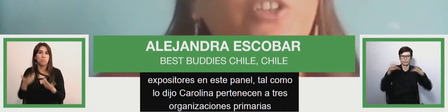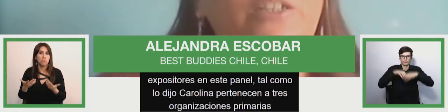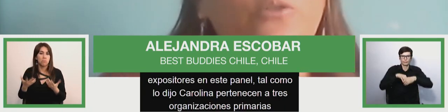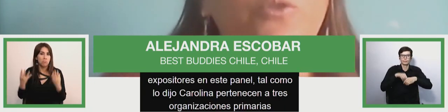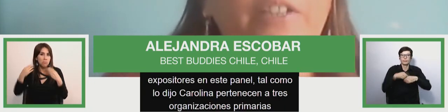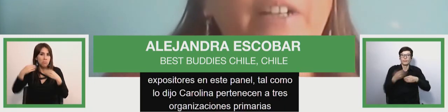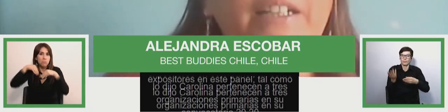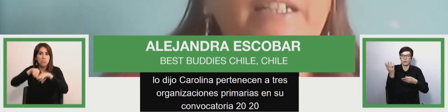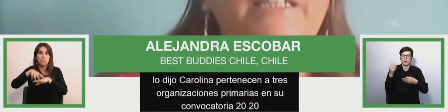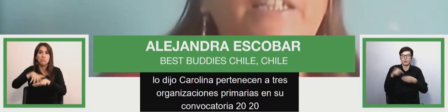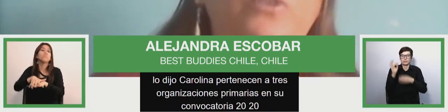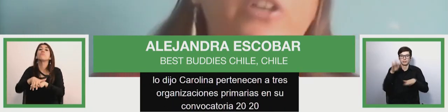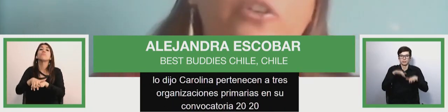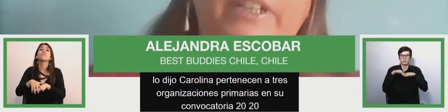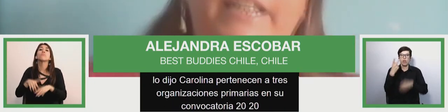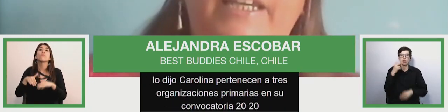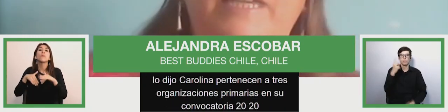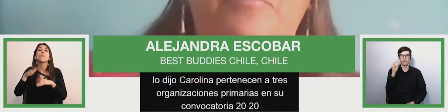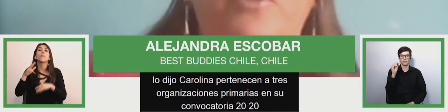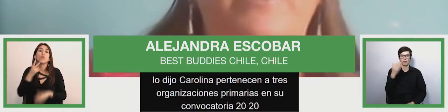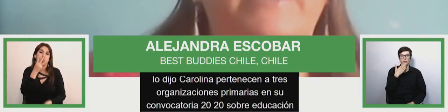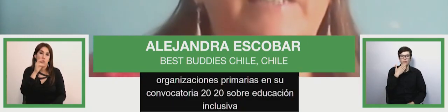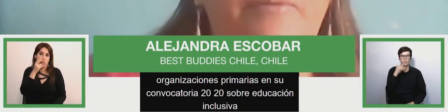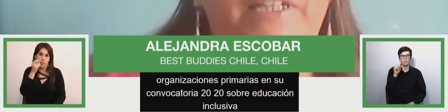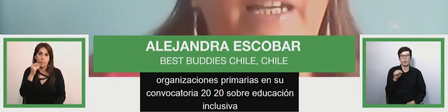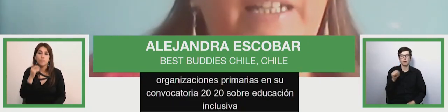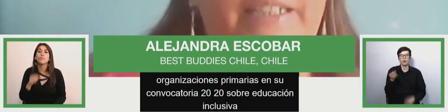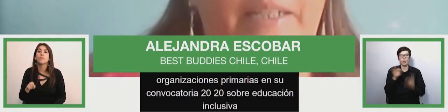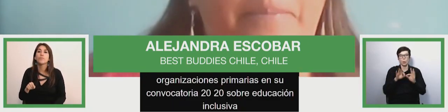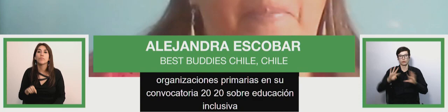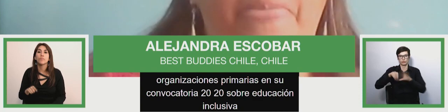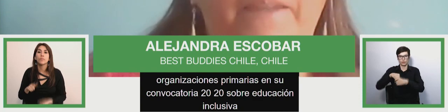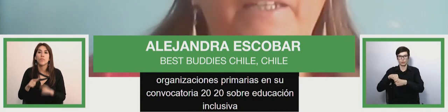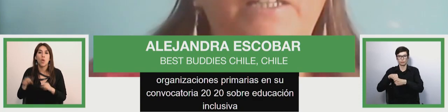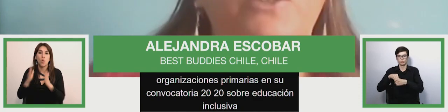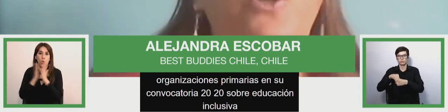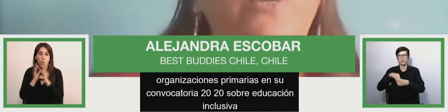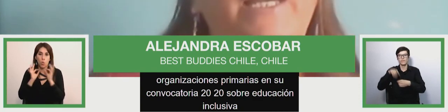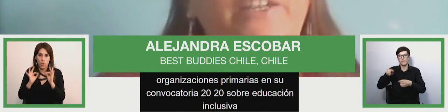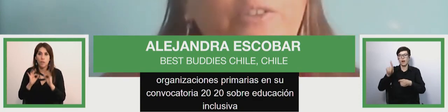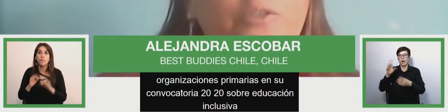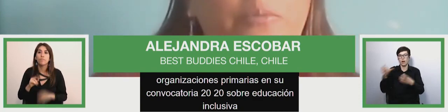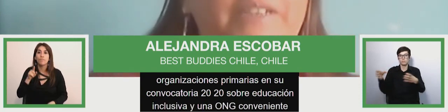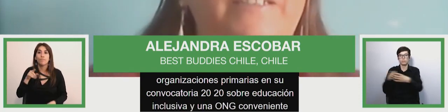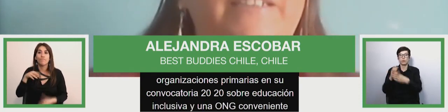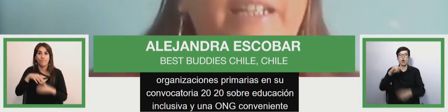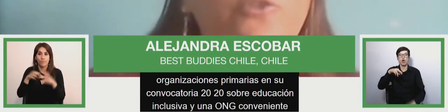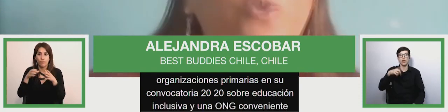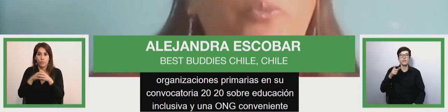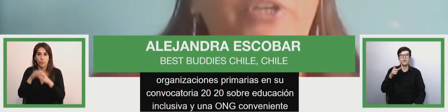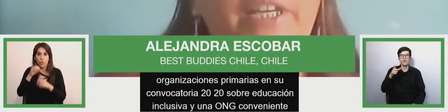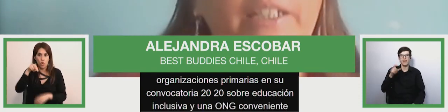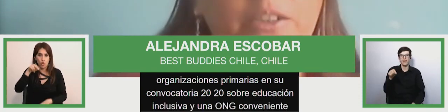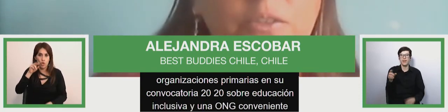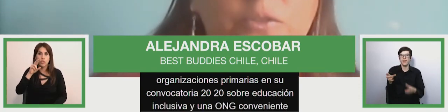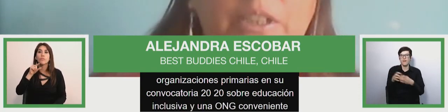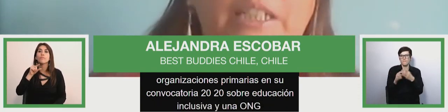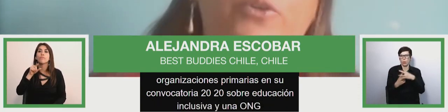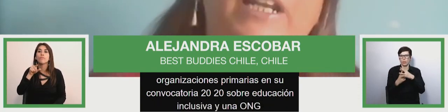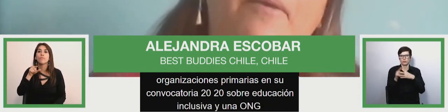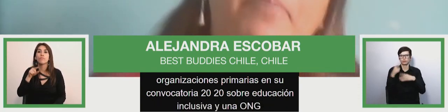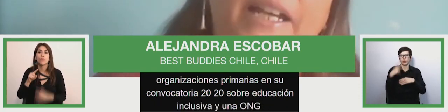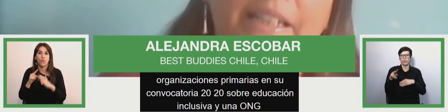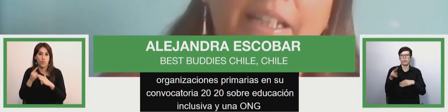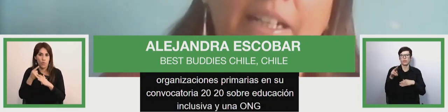version on inclusive education and ngo coming from latin america all of them will present the projects projects